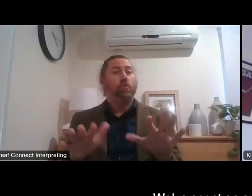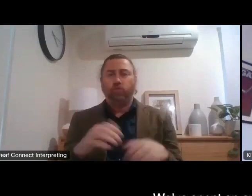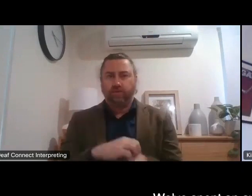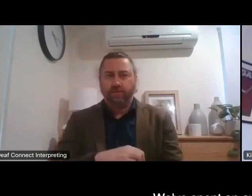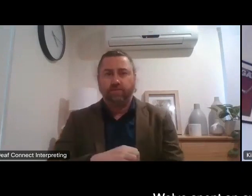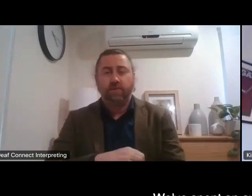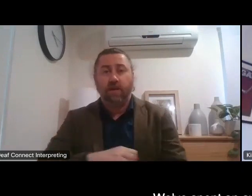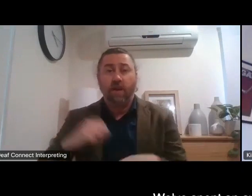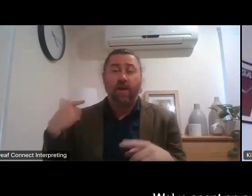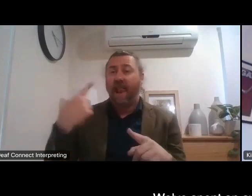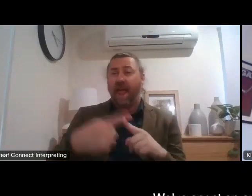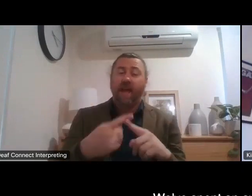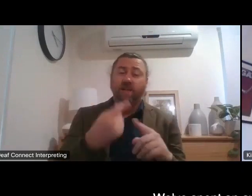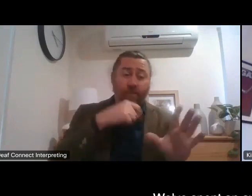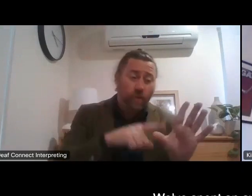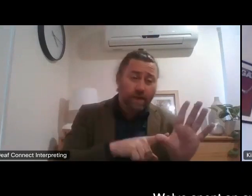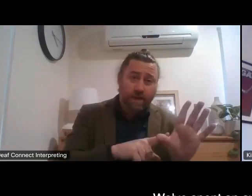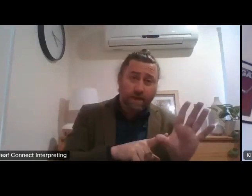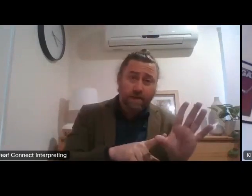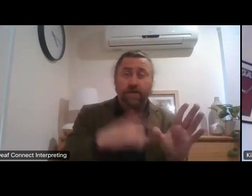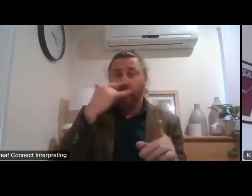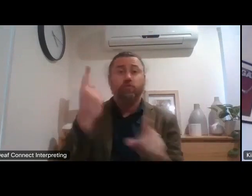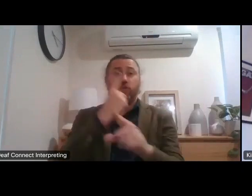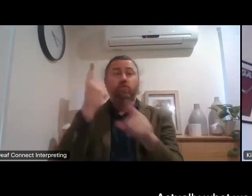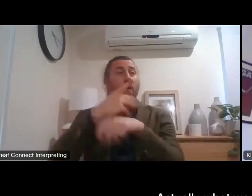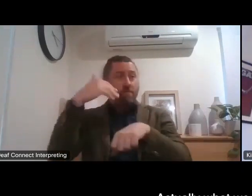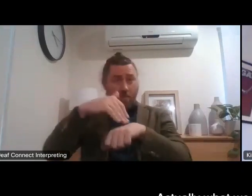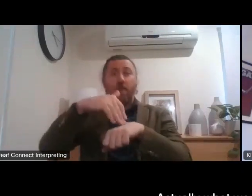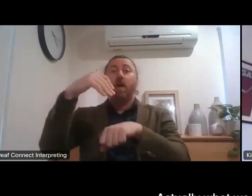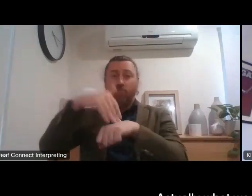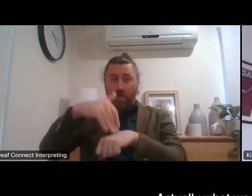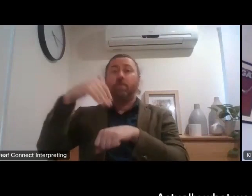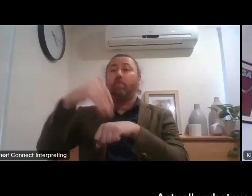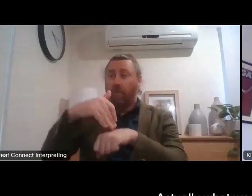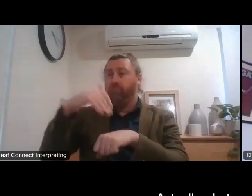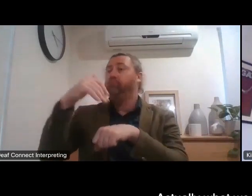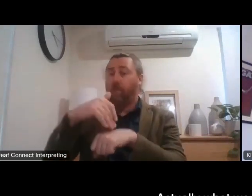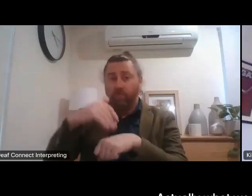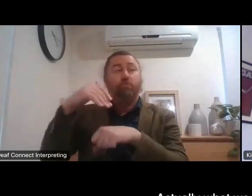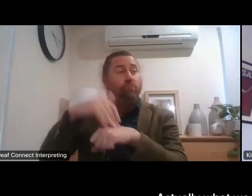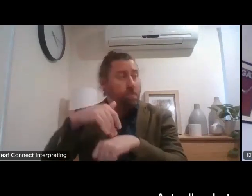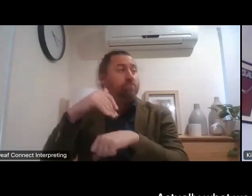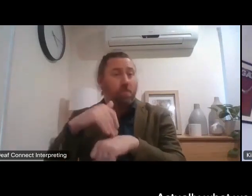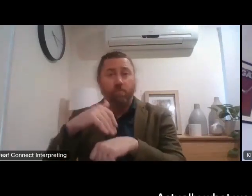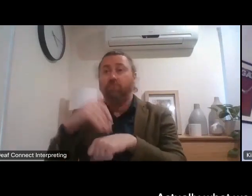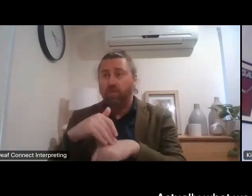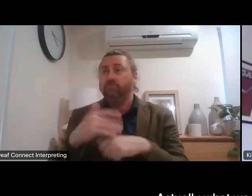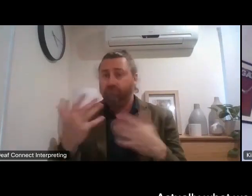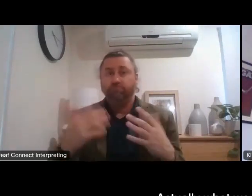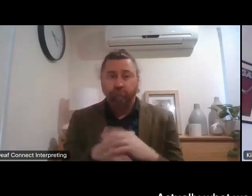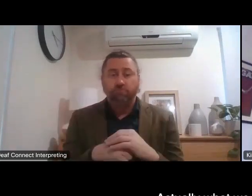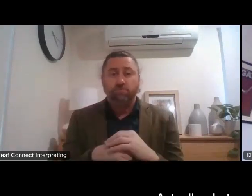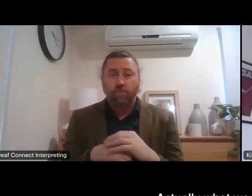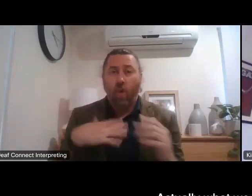in the last few years talking about um what the problems are actually what we want to know from everybody who's on this